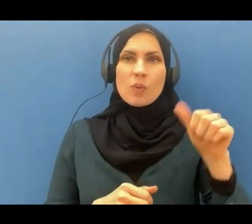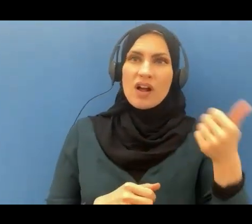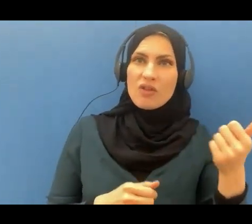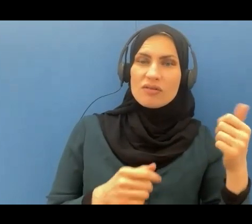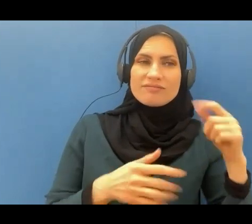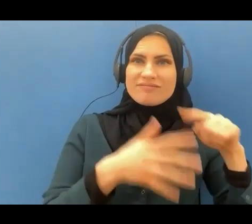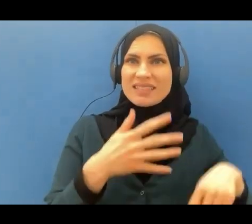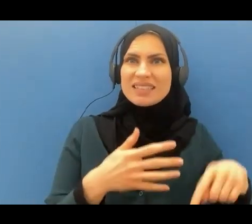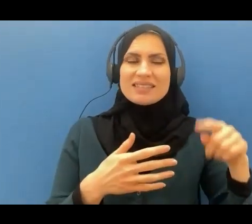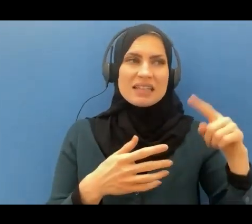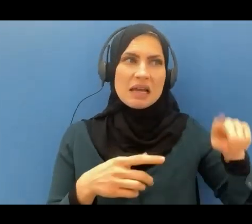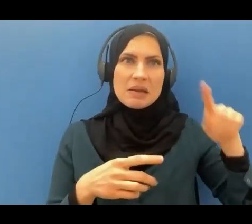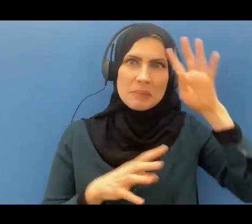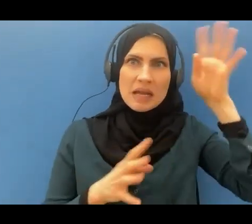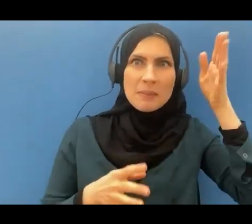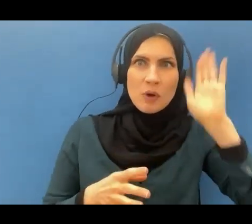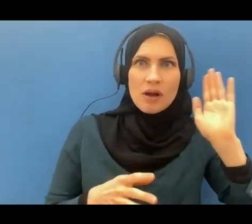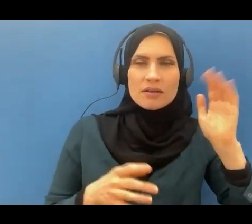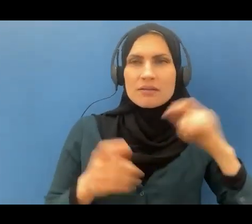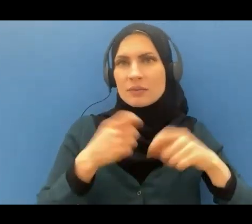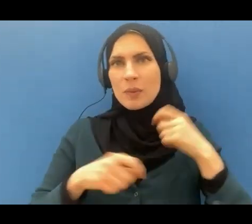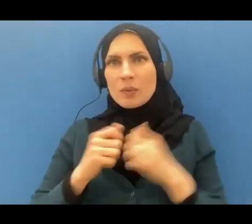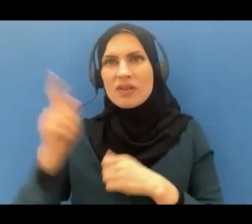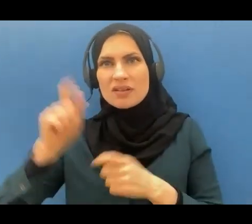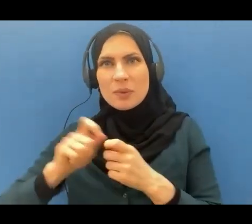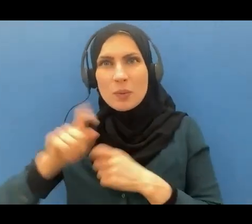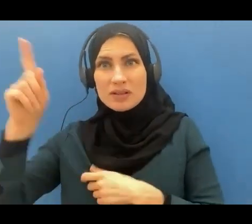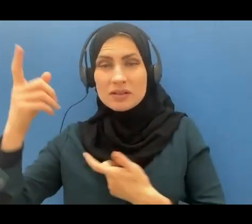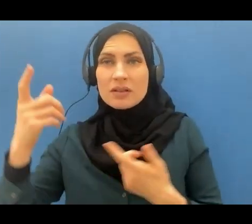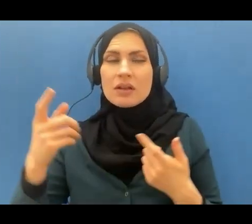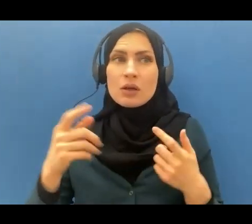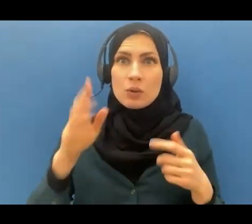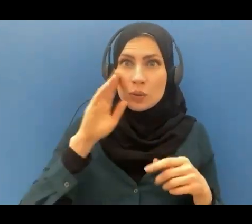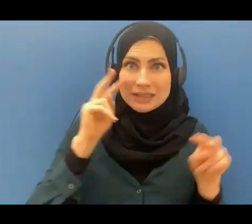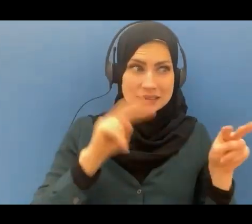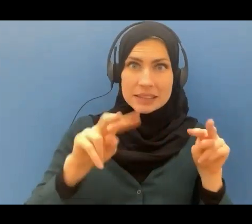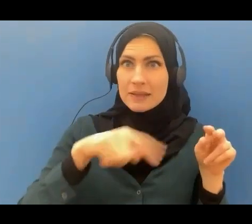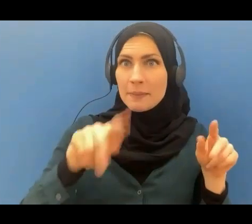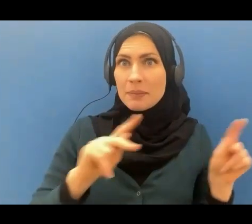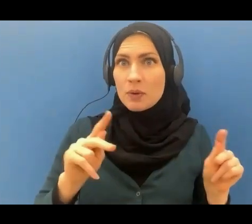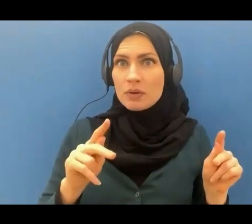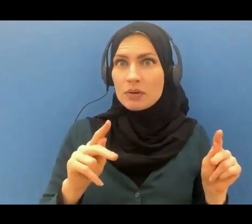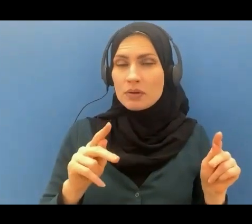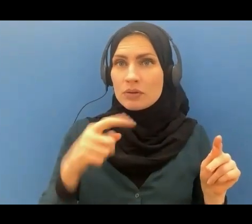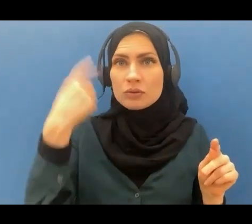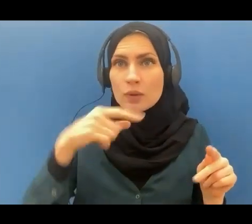than Allah and you will see them with their faces that will turn black